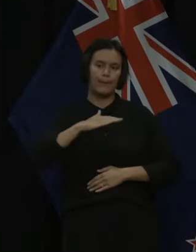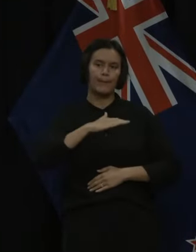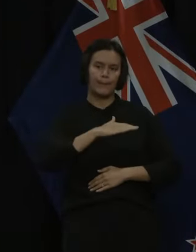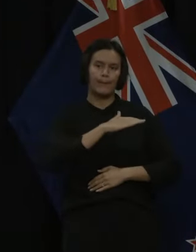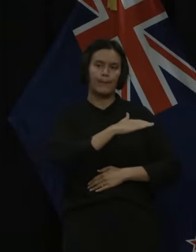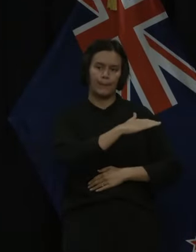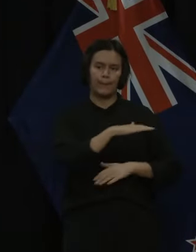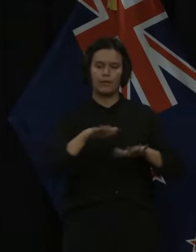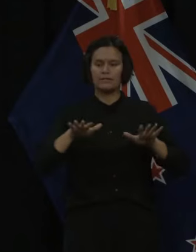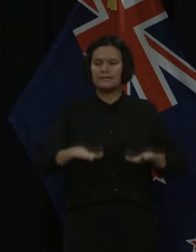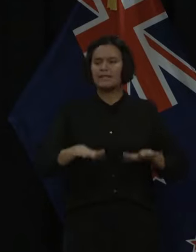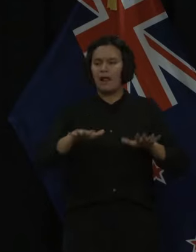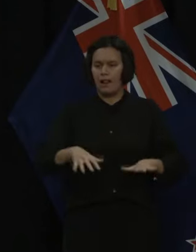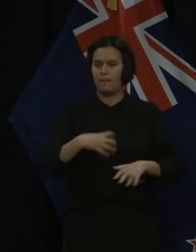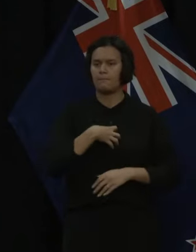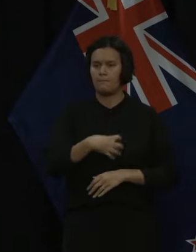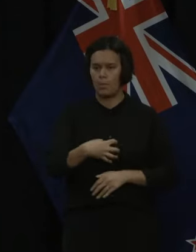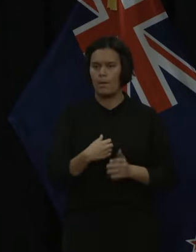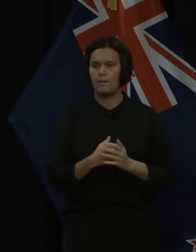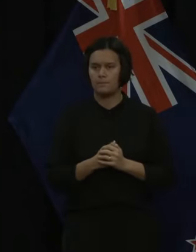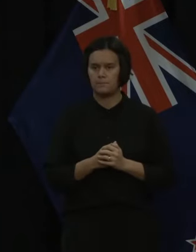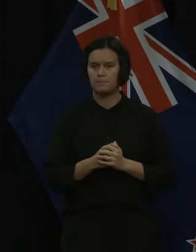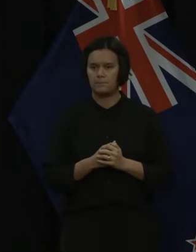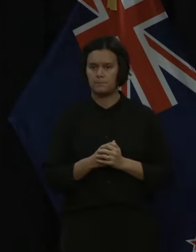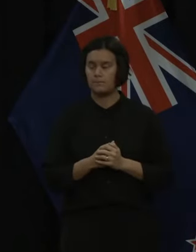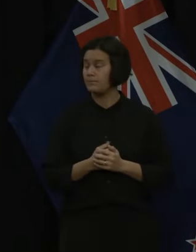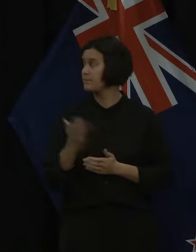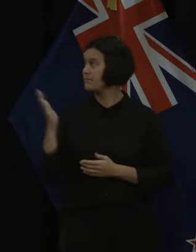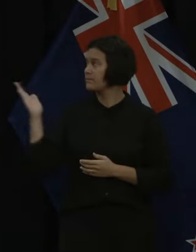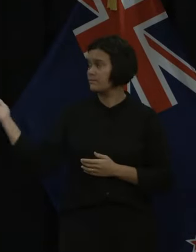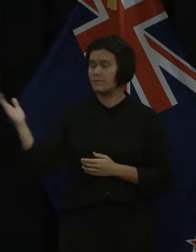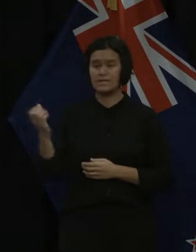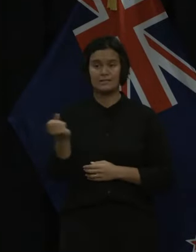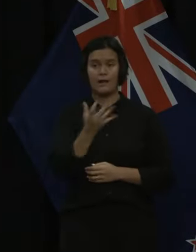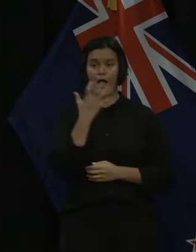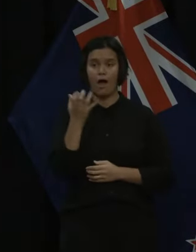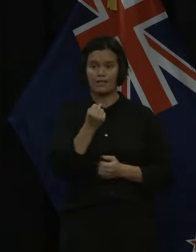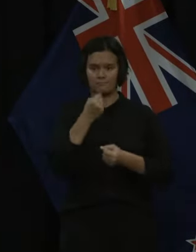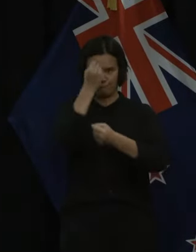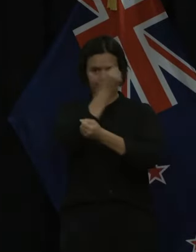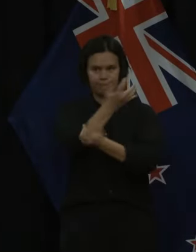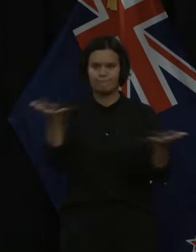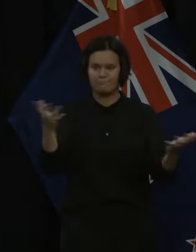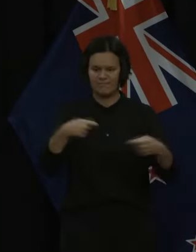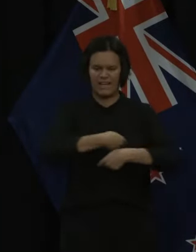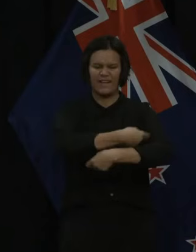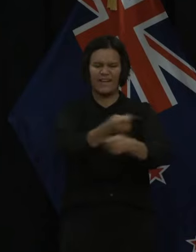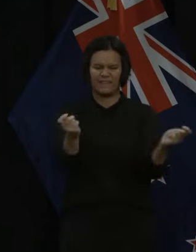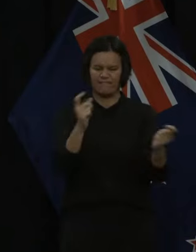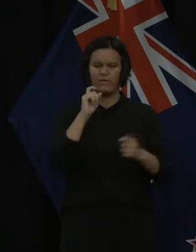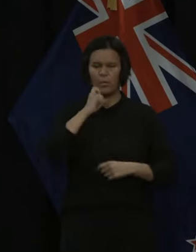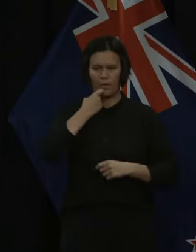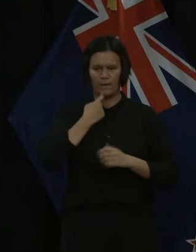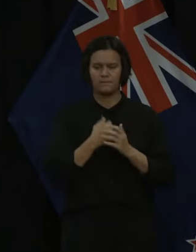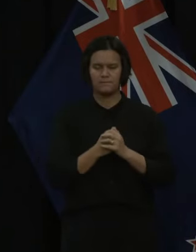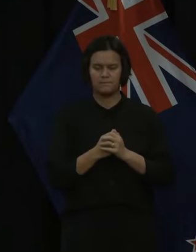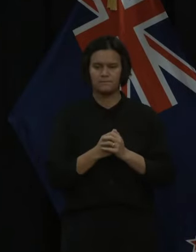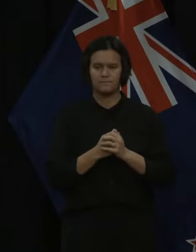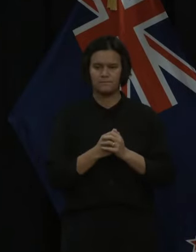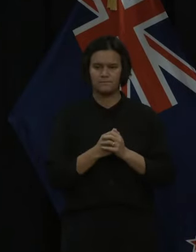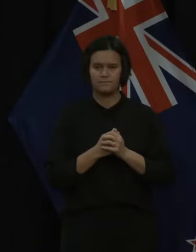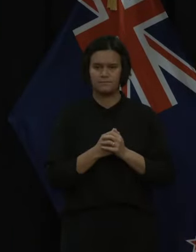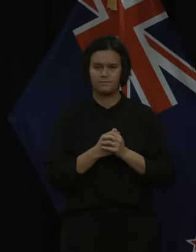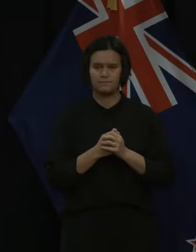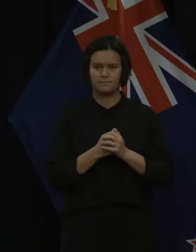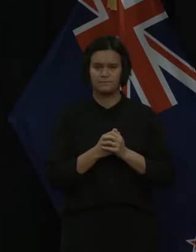on the side, and we'll happily provide a set of these slides to you all, that whilst our hospitalisation rate throughout the full